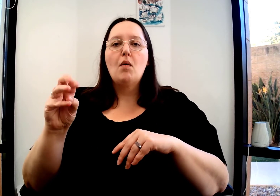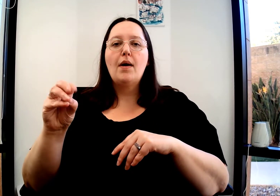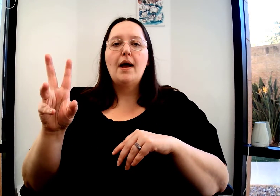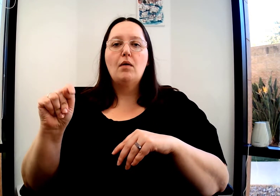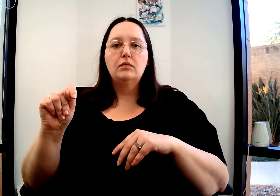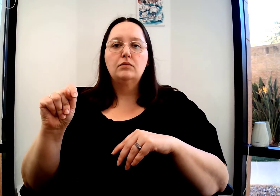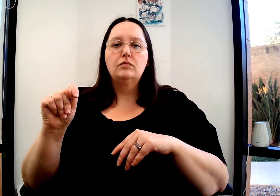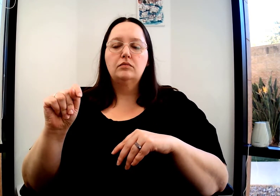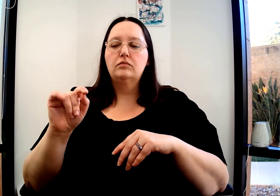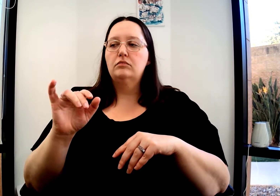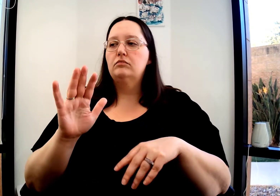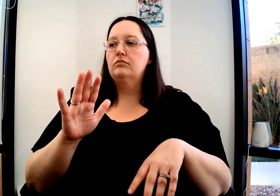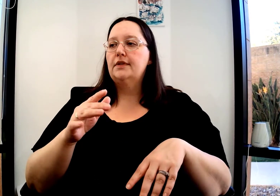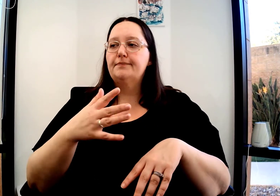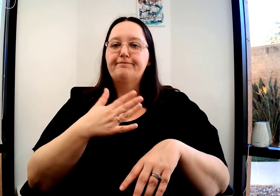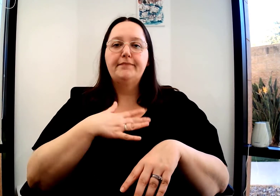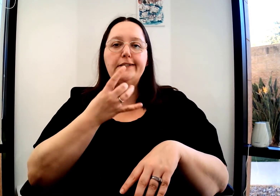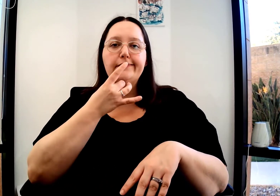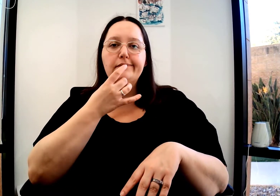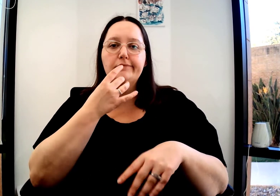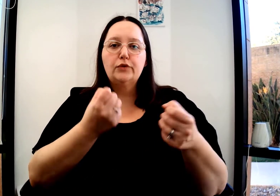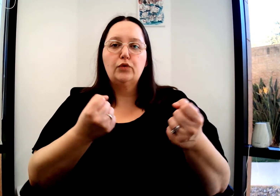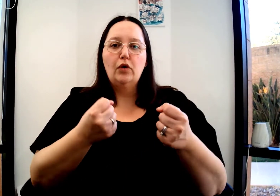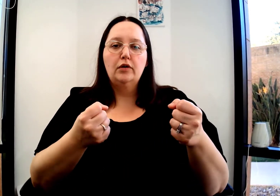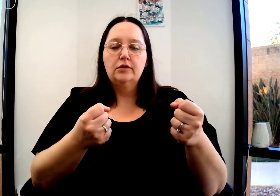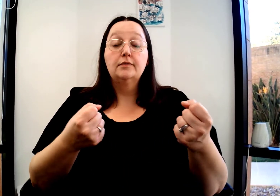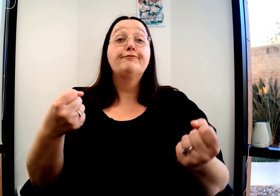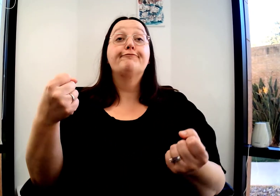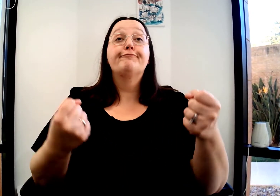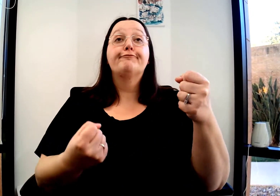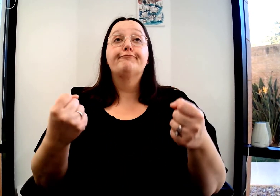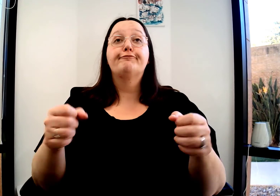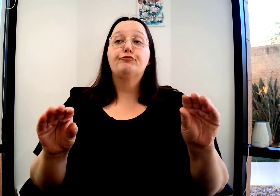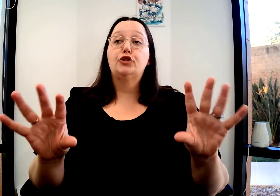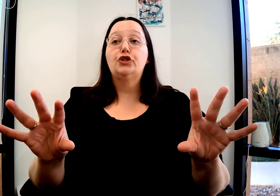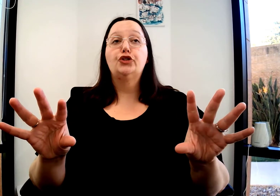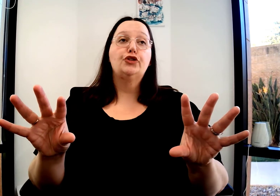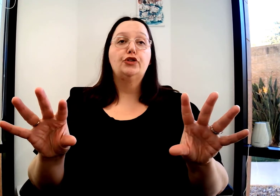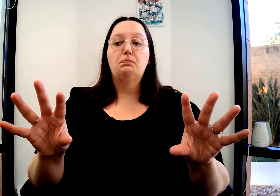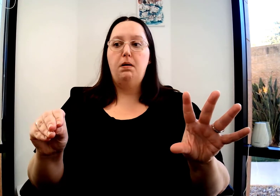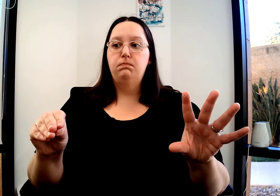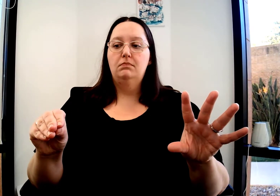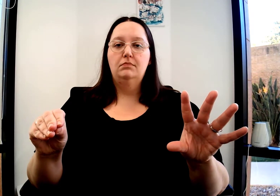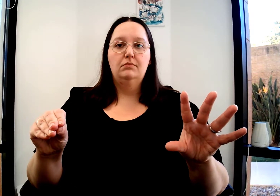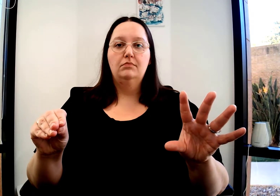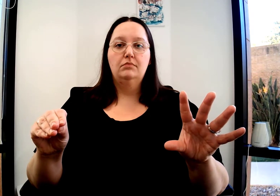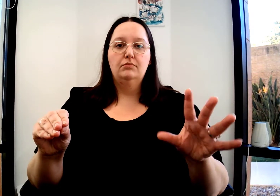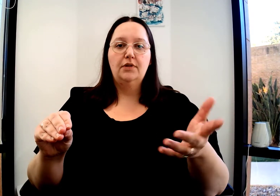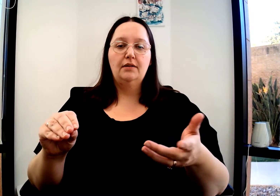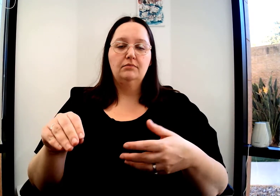It can also mean to blow out, as in my headlights. I'm driving and my headlight blew up.